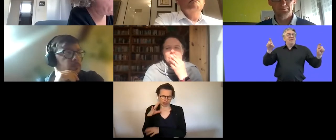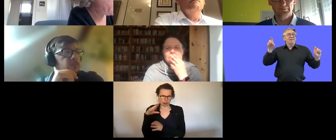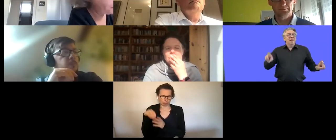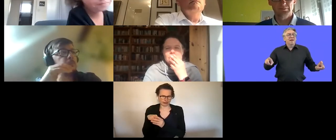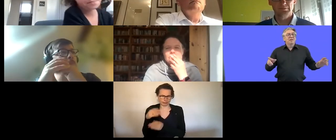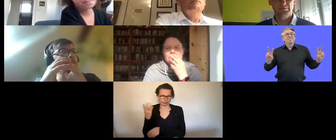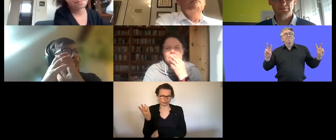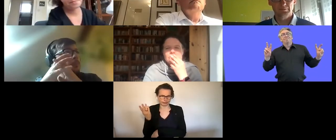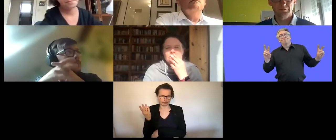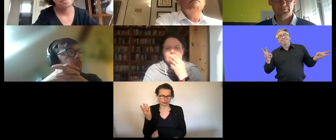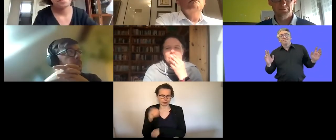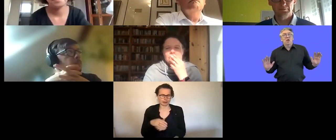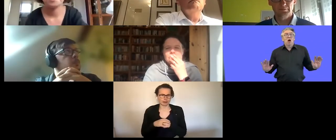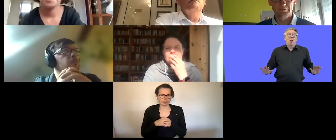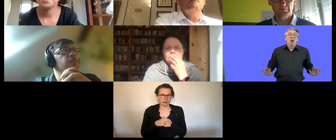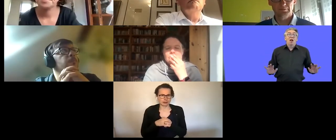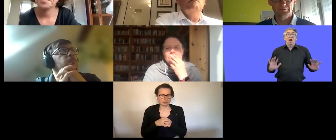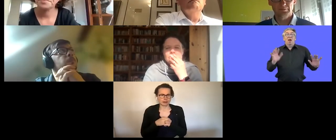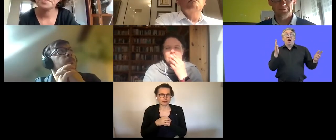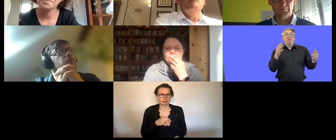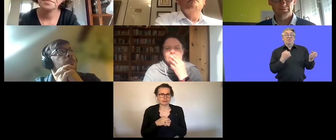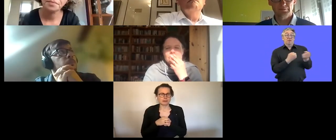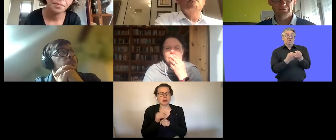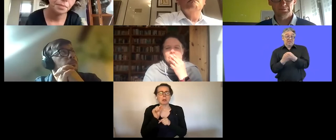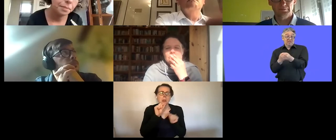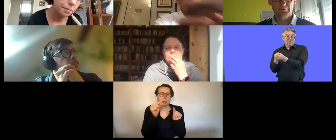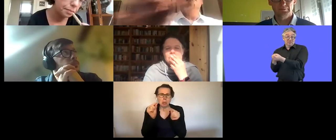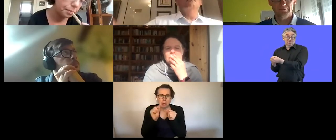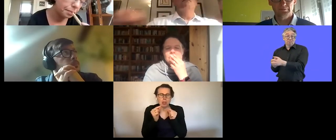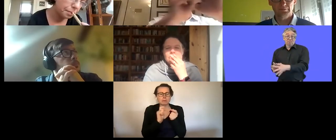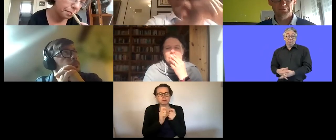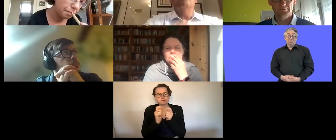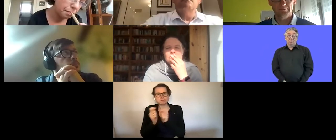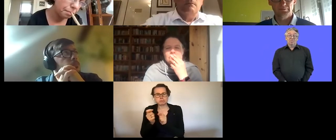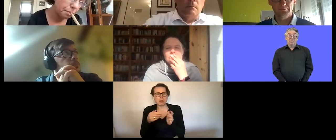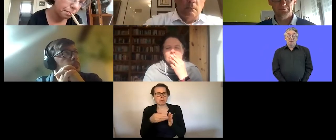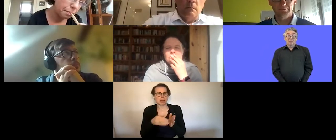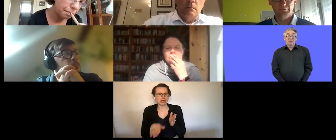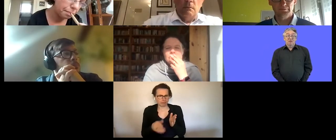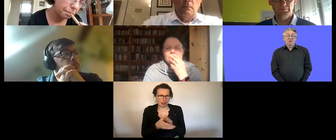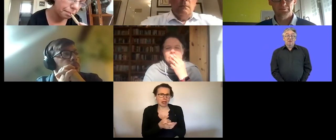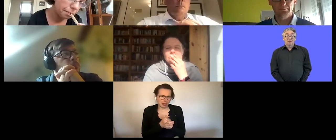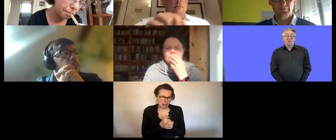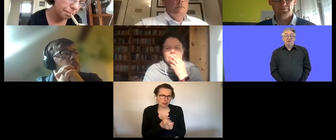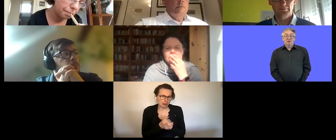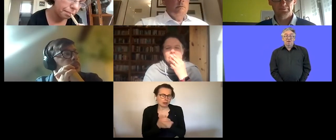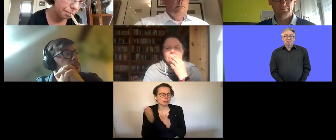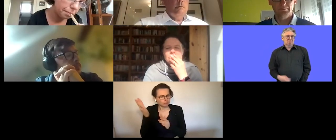and think that we have very little inclusion